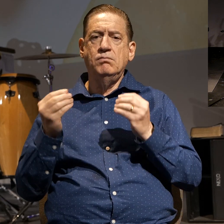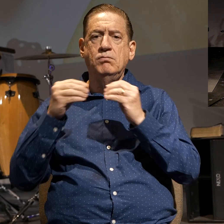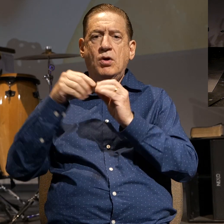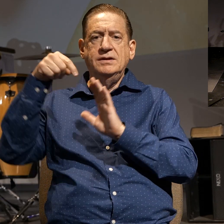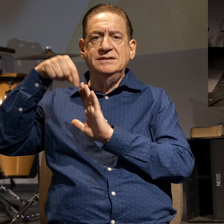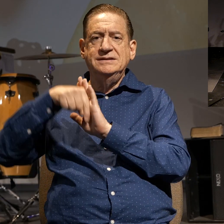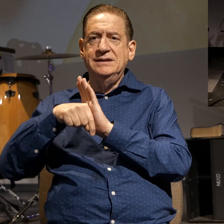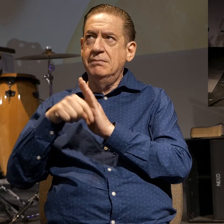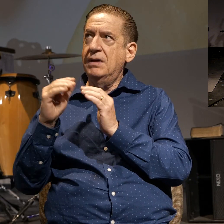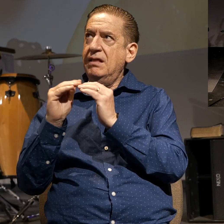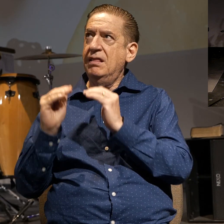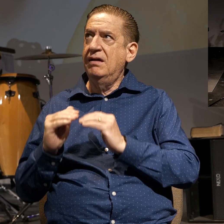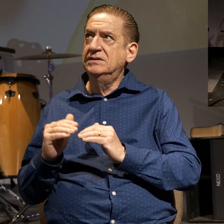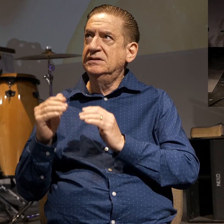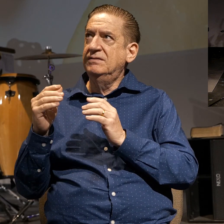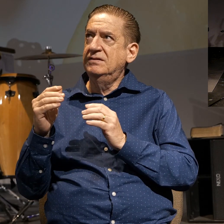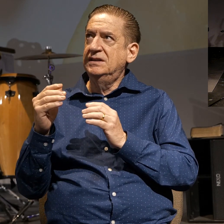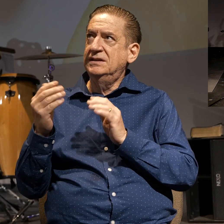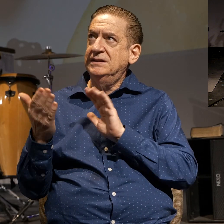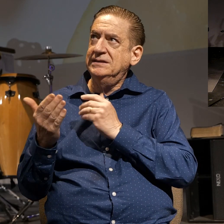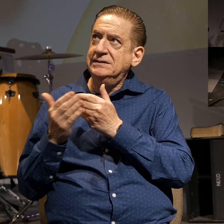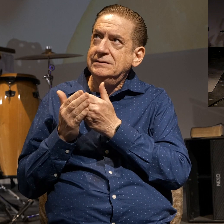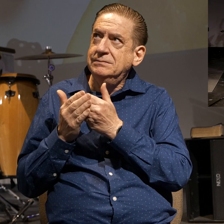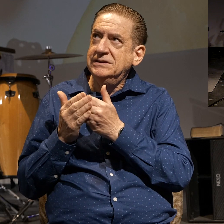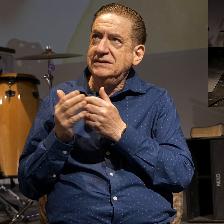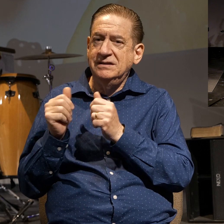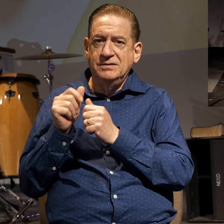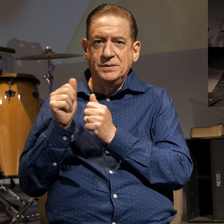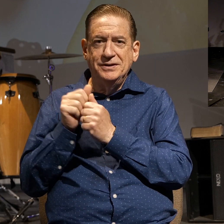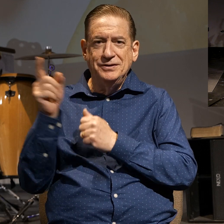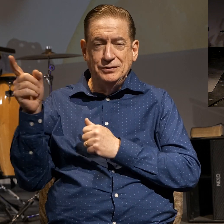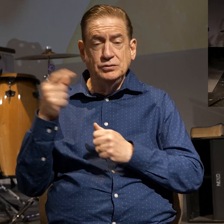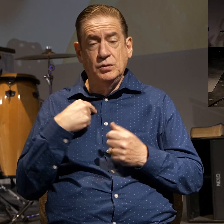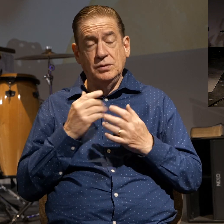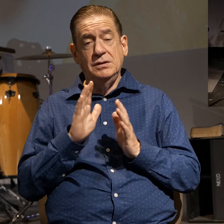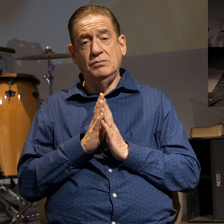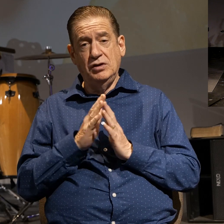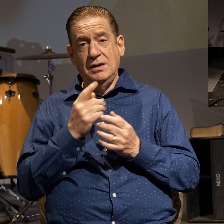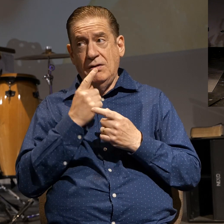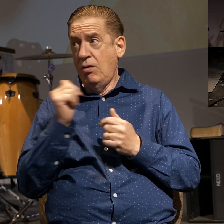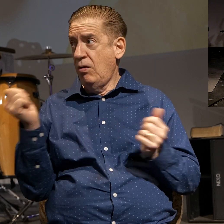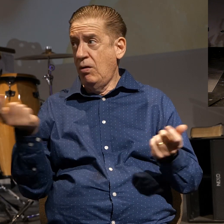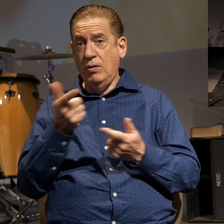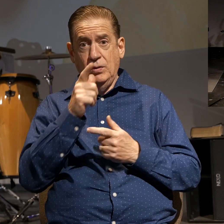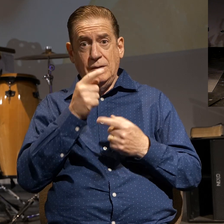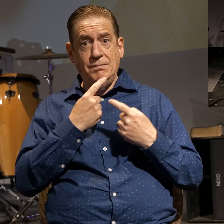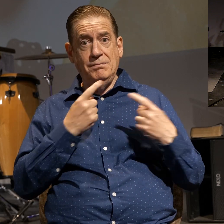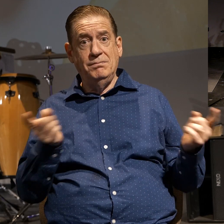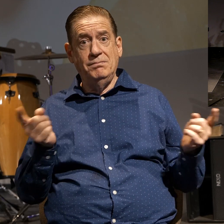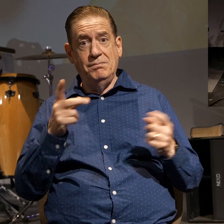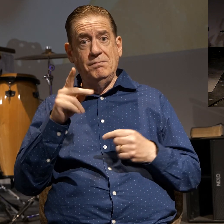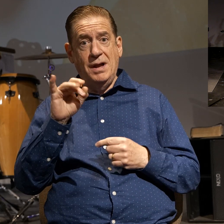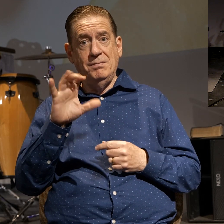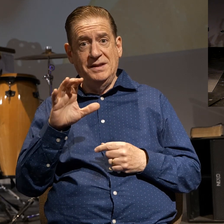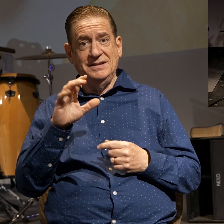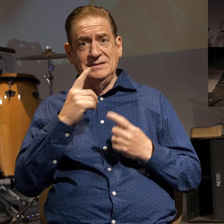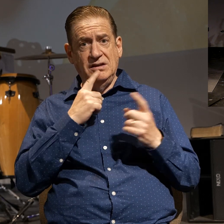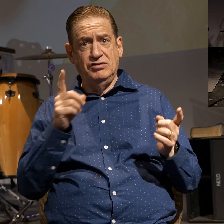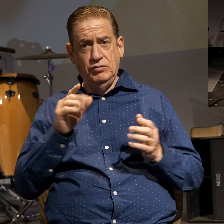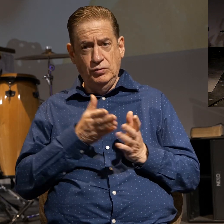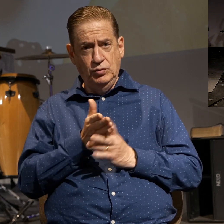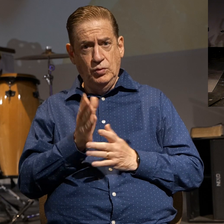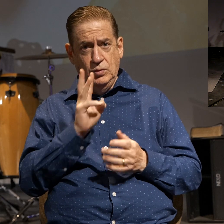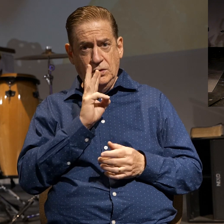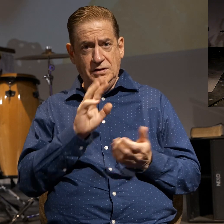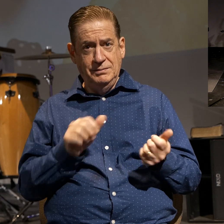now we pray for all who are making a public declaration of their faith in Christ Jesus through water baptism may this be